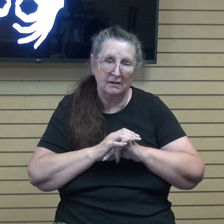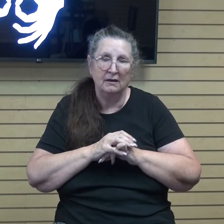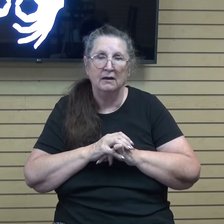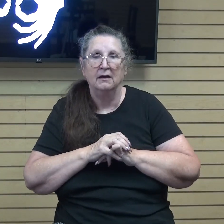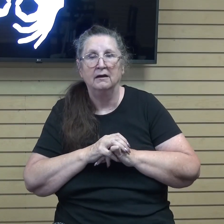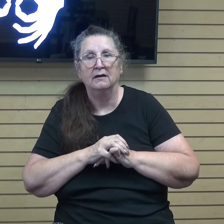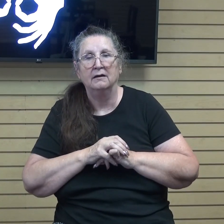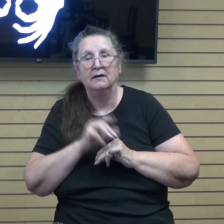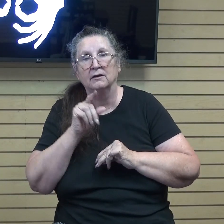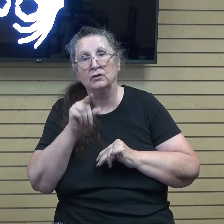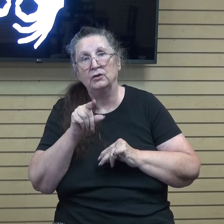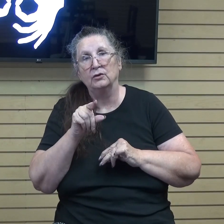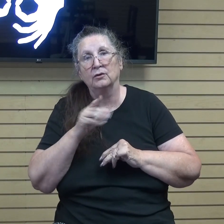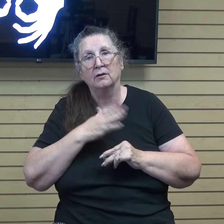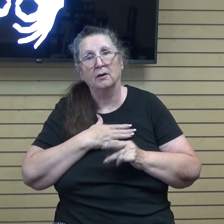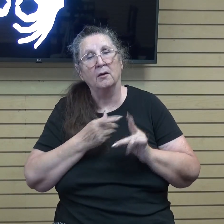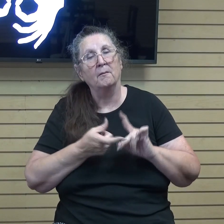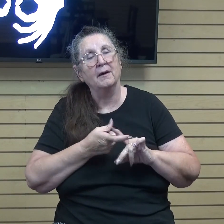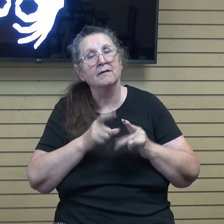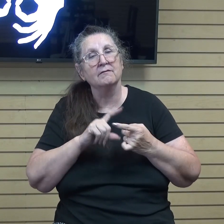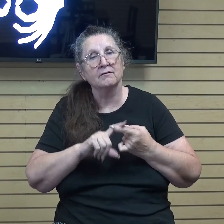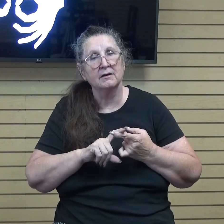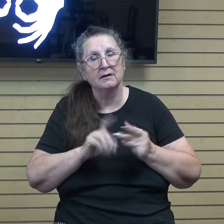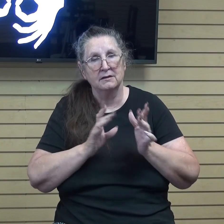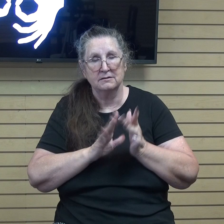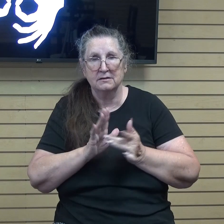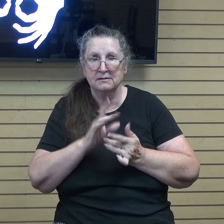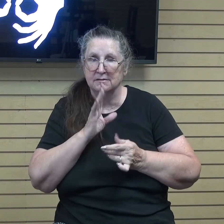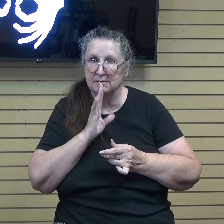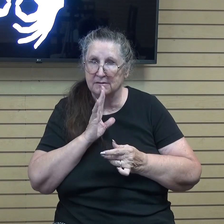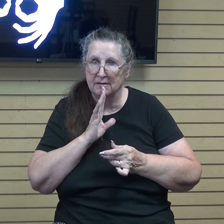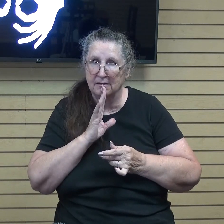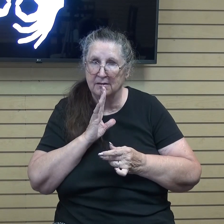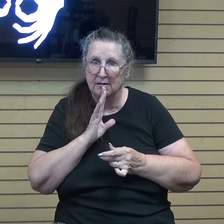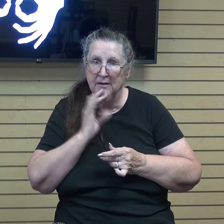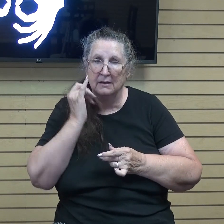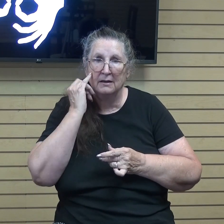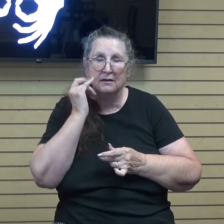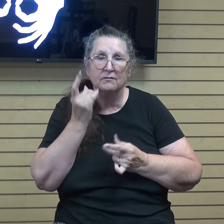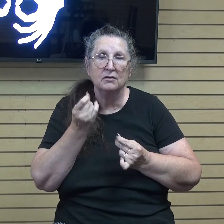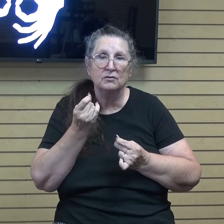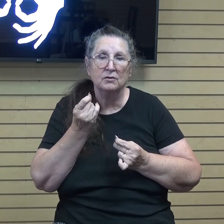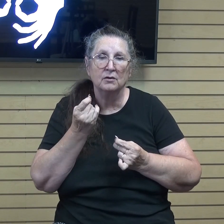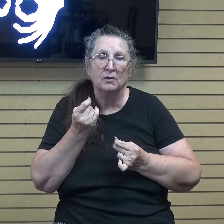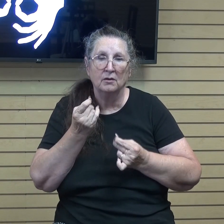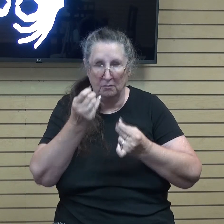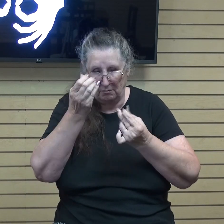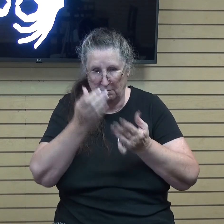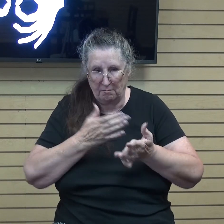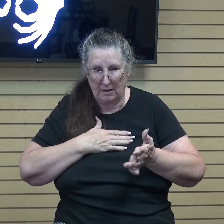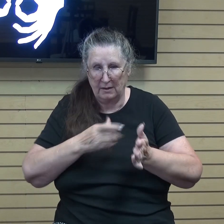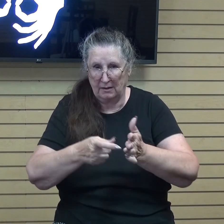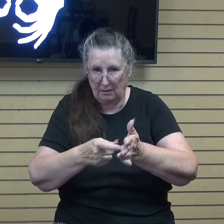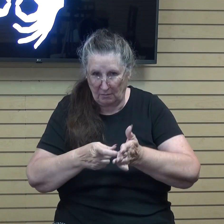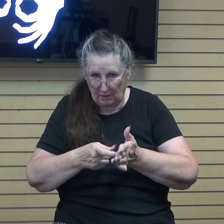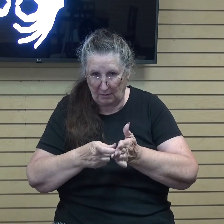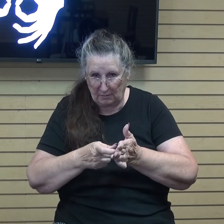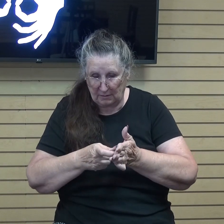You are my friends, Jesus says, if you do whatever I command you. So stop right here.